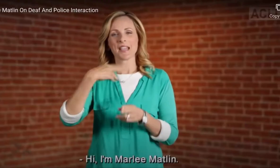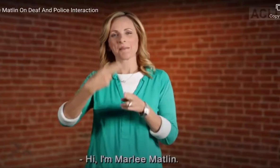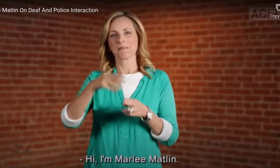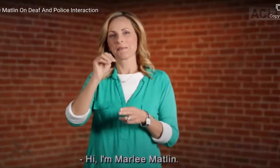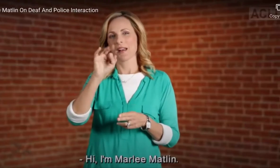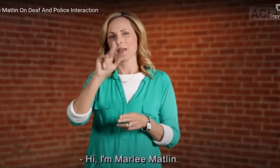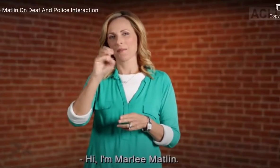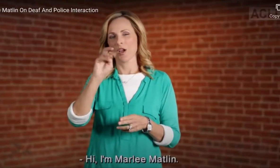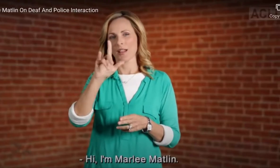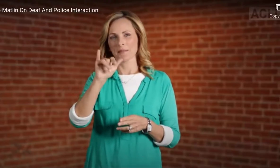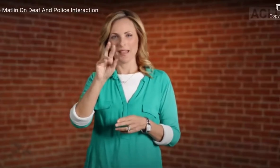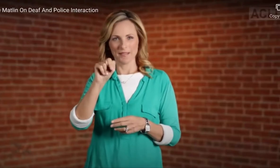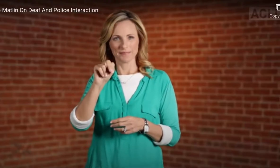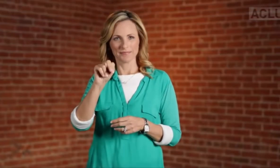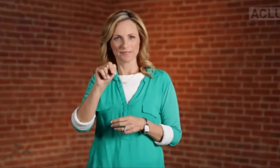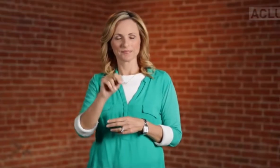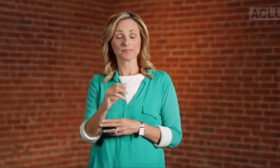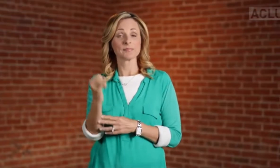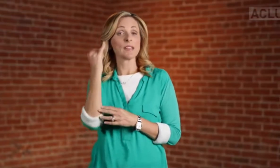Hi, I'm Marlee Matlin.